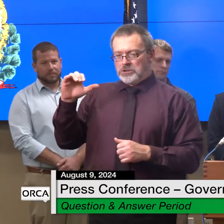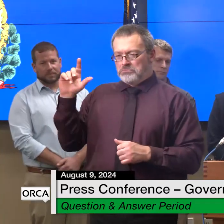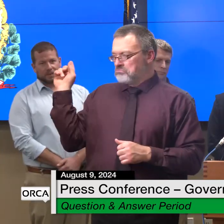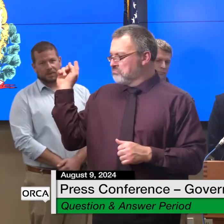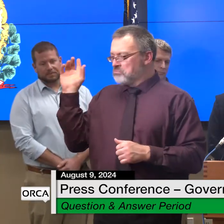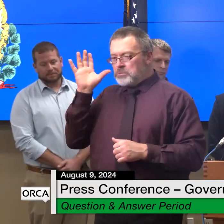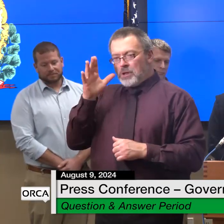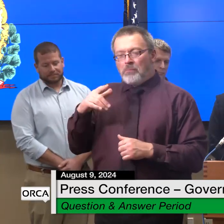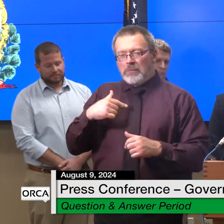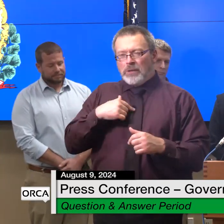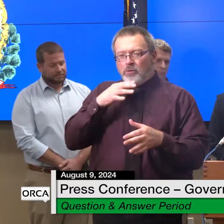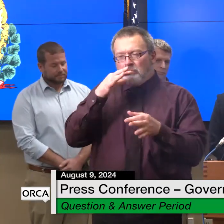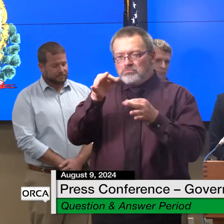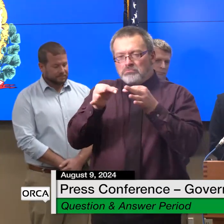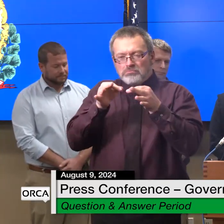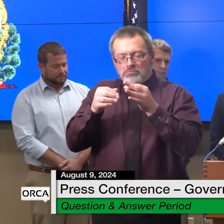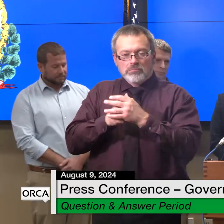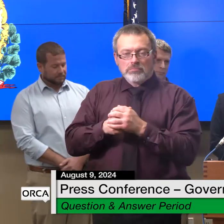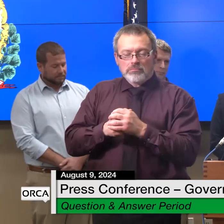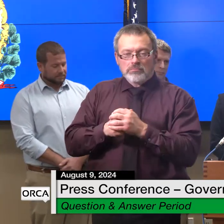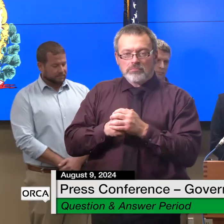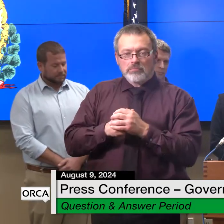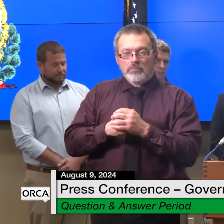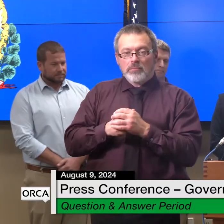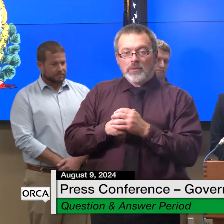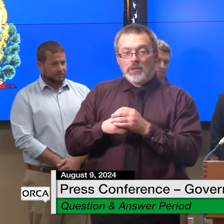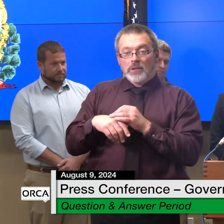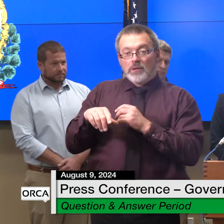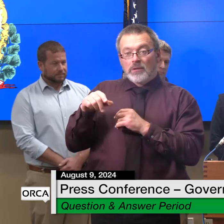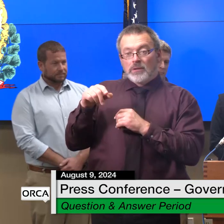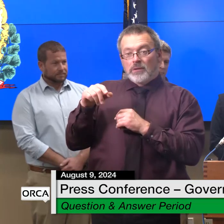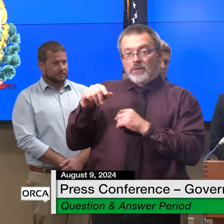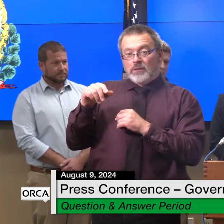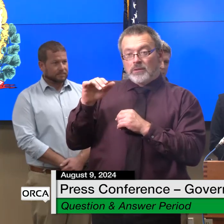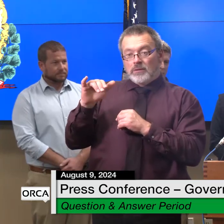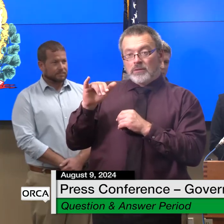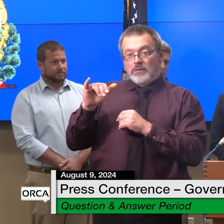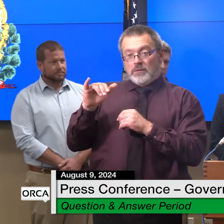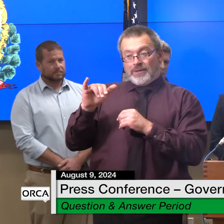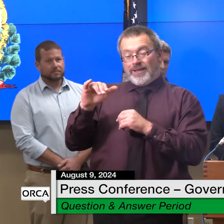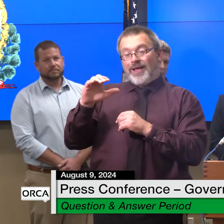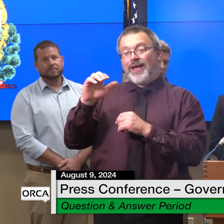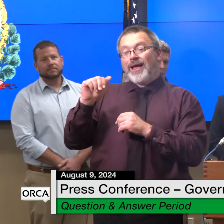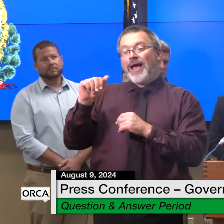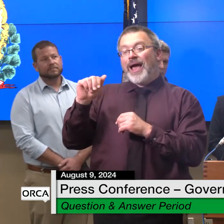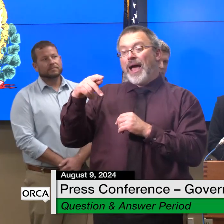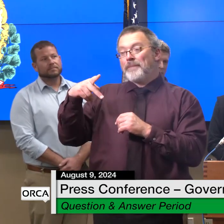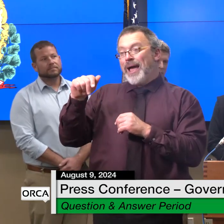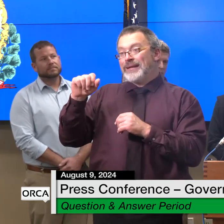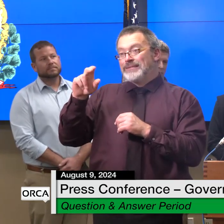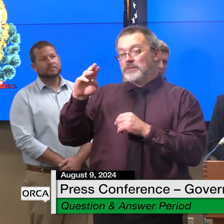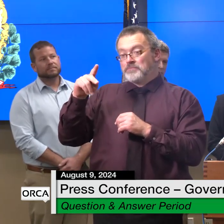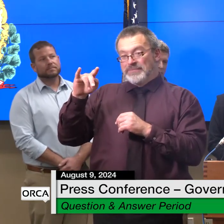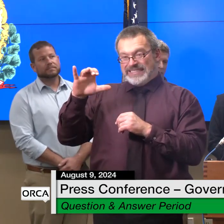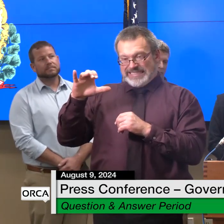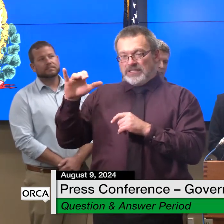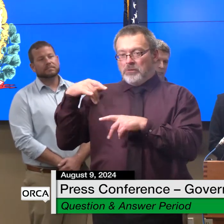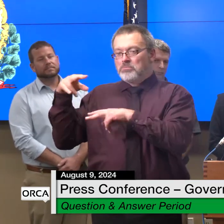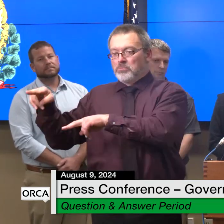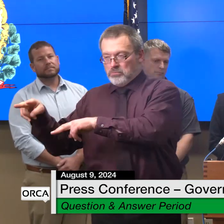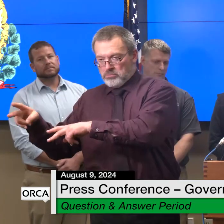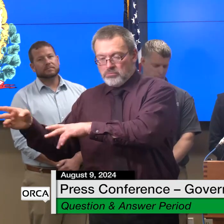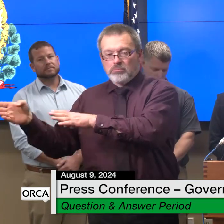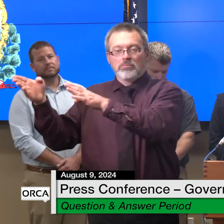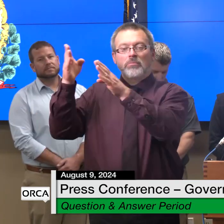the pesumcic is one that we were watching but also mad river uh winoski lamoille all the the typical ones that we've seen